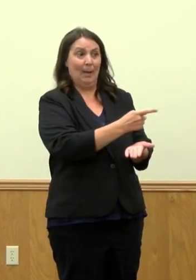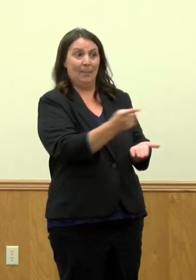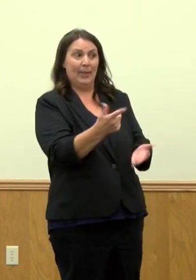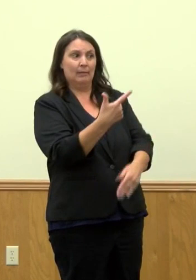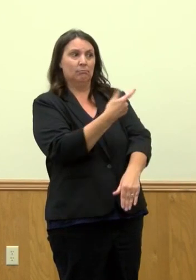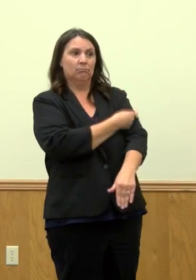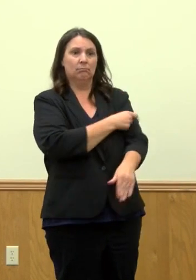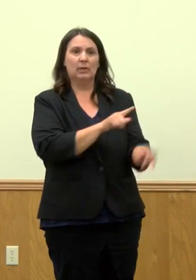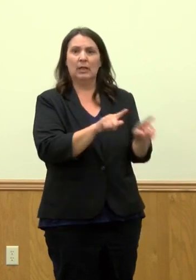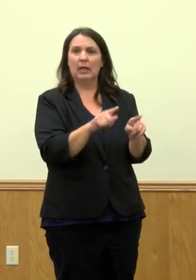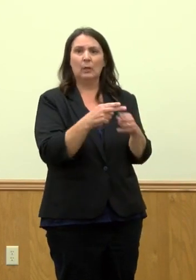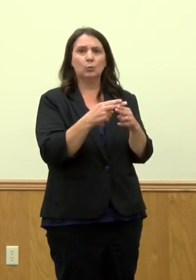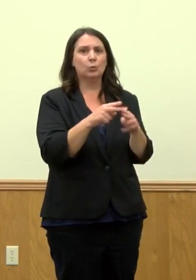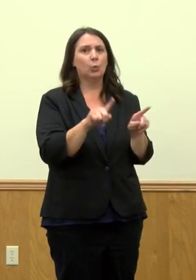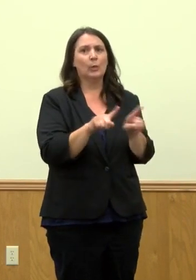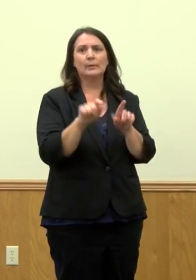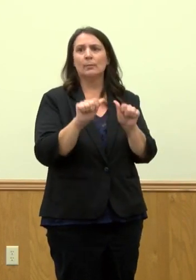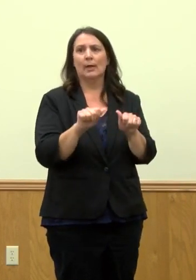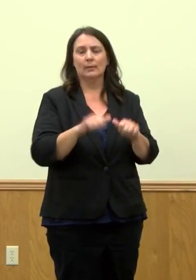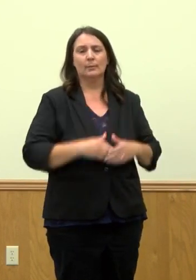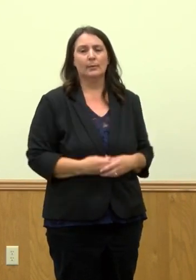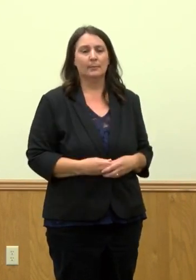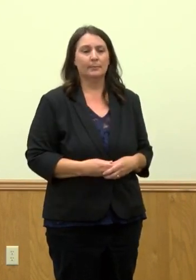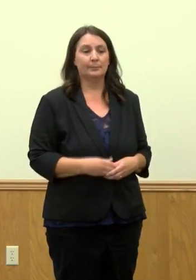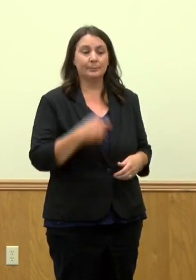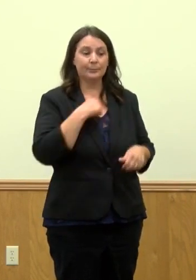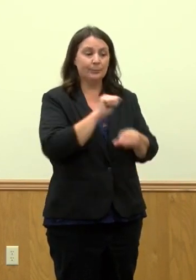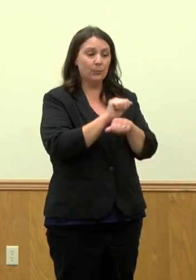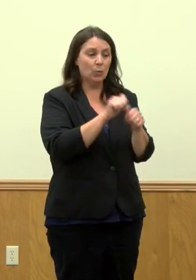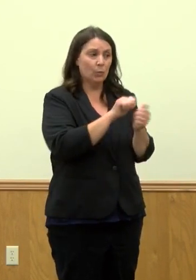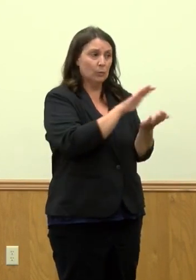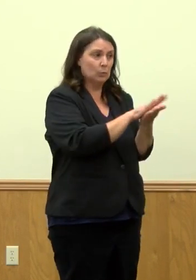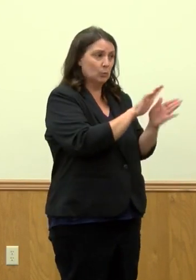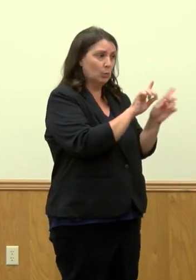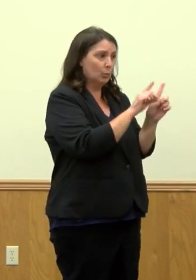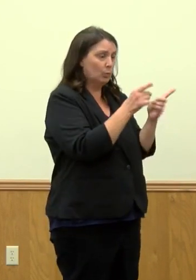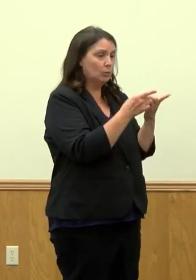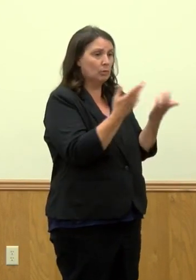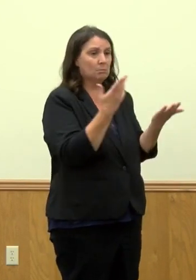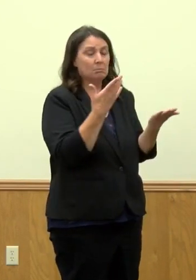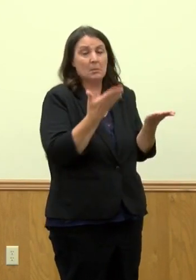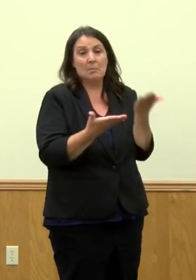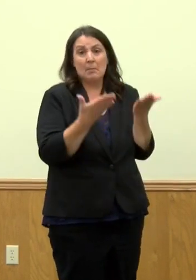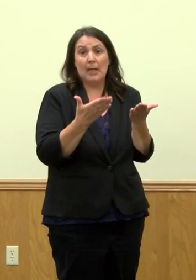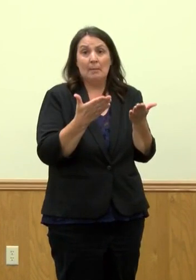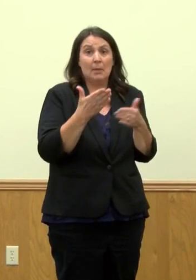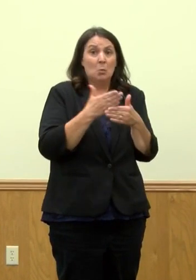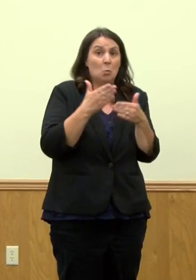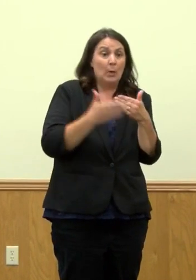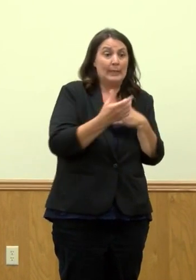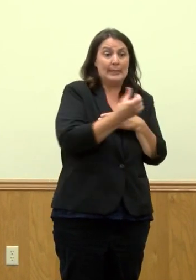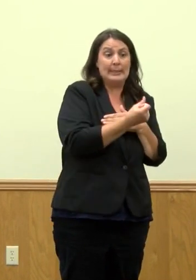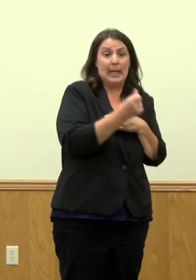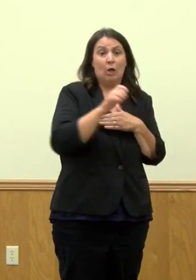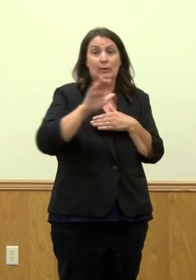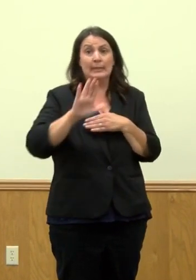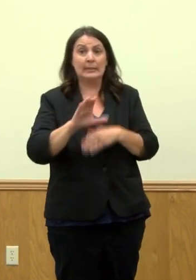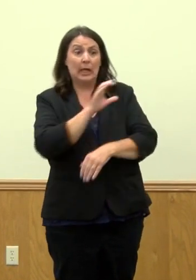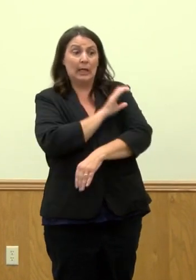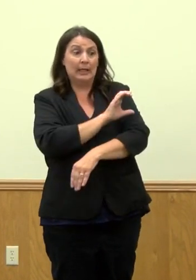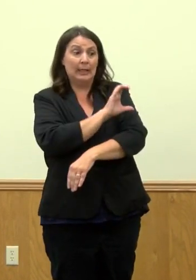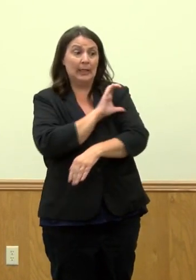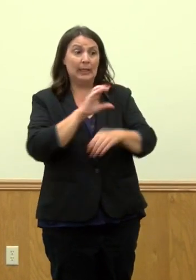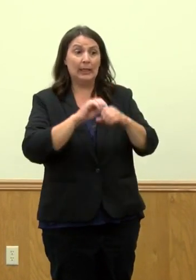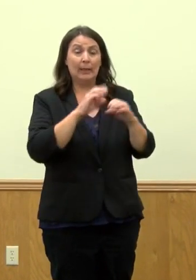quickly as possible. And so again, working with our school districts, whether it's having weekend clinics throughout the community for